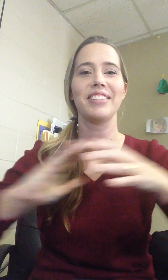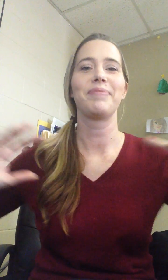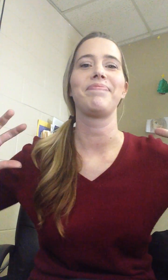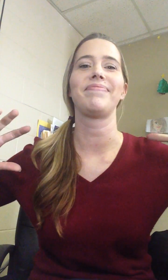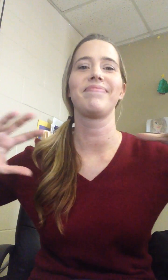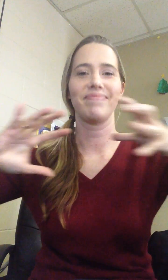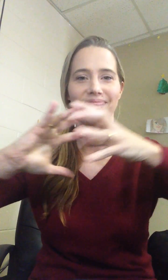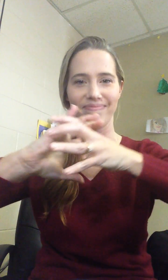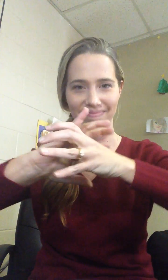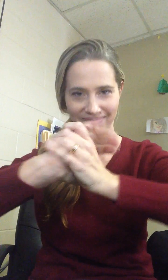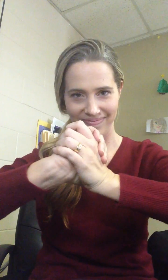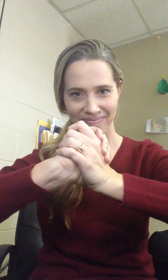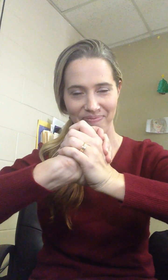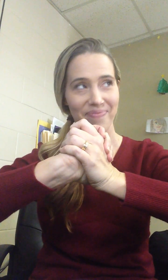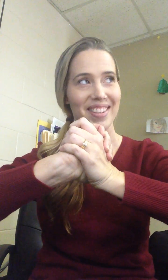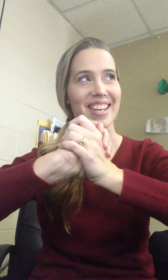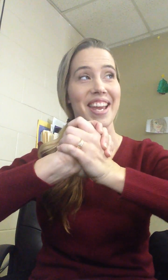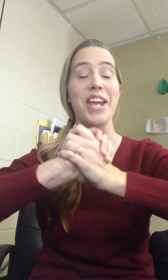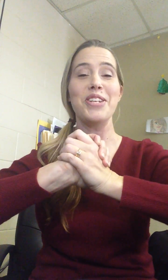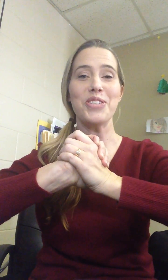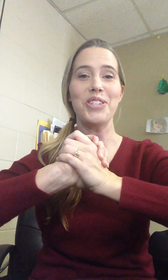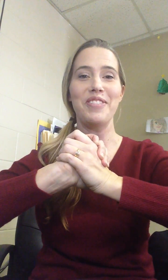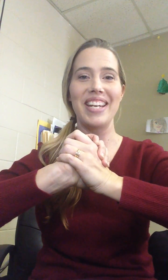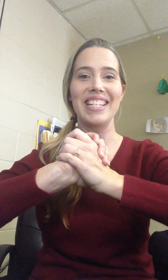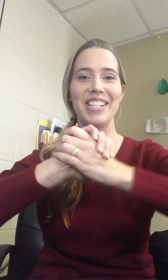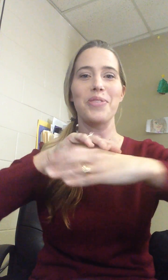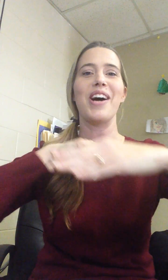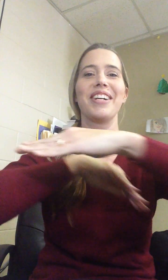intrusive igneous rock